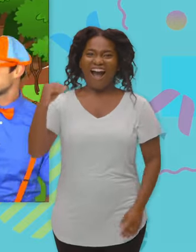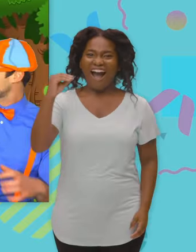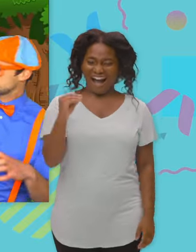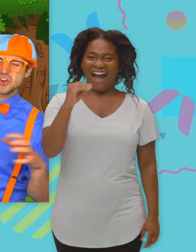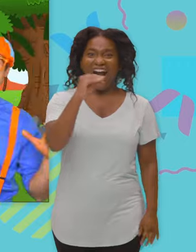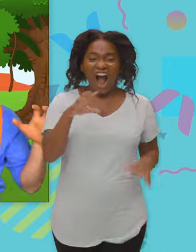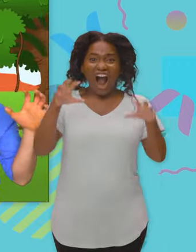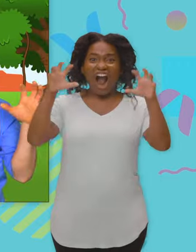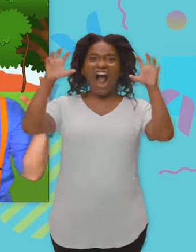Roar!